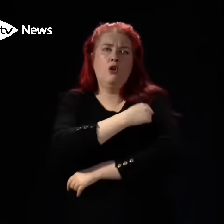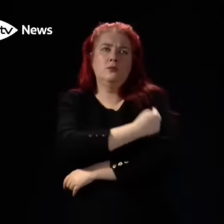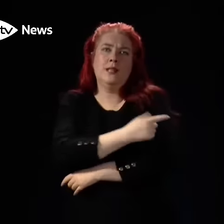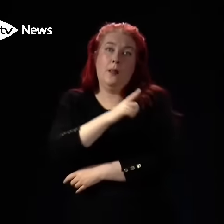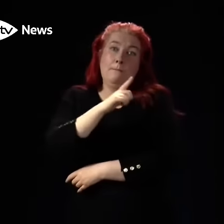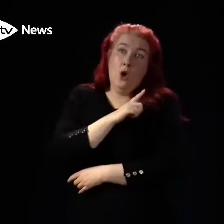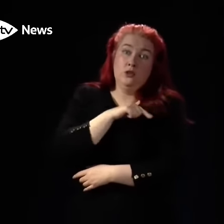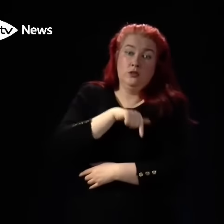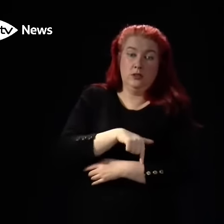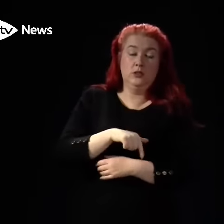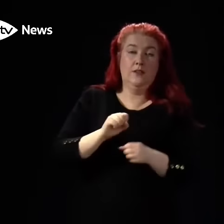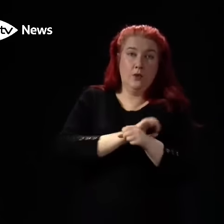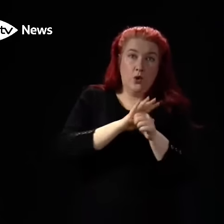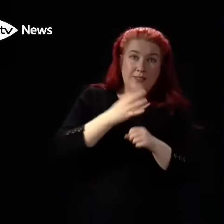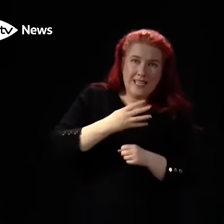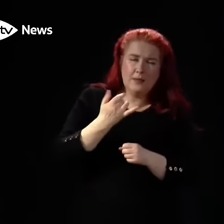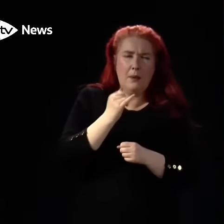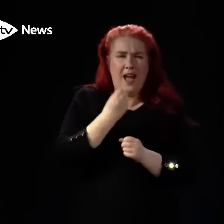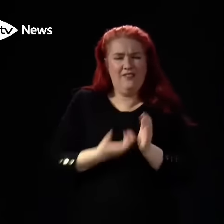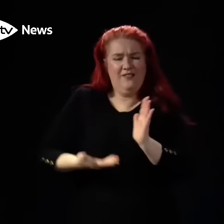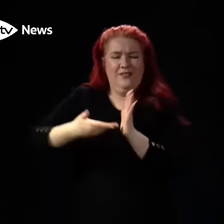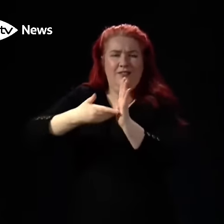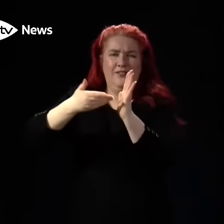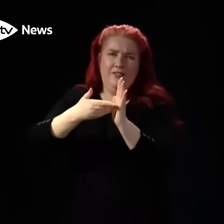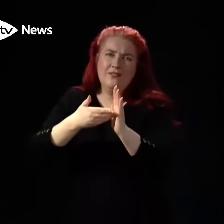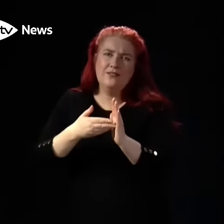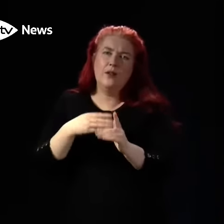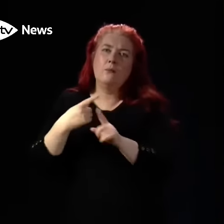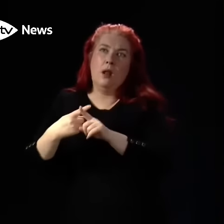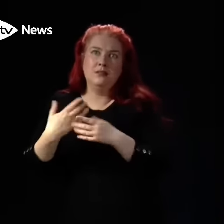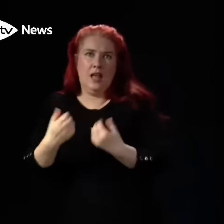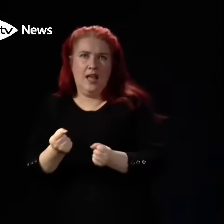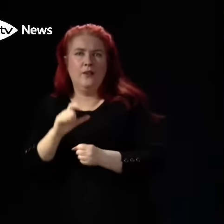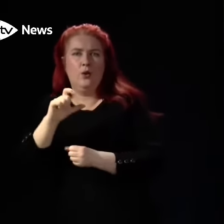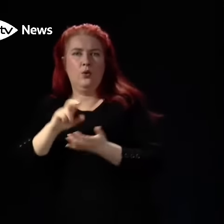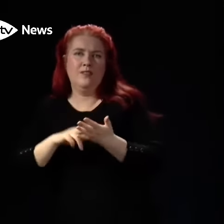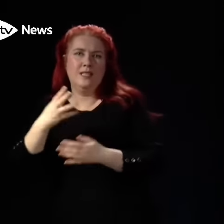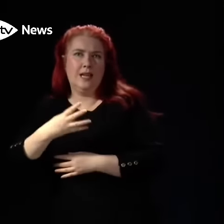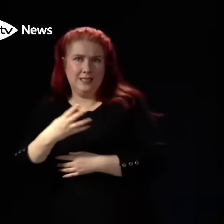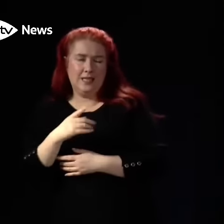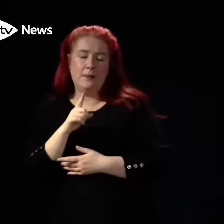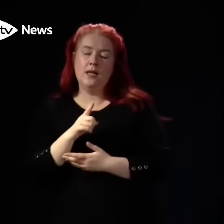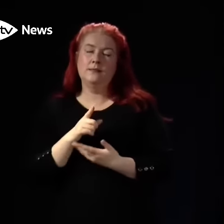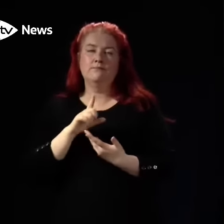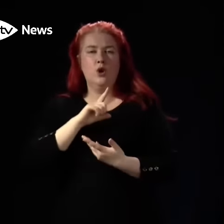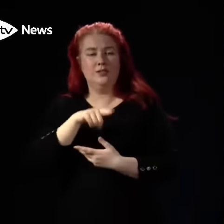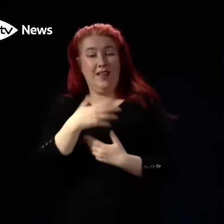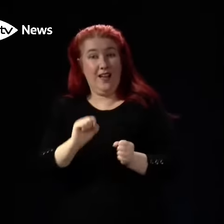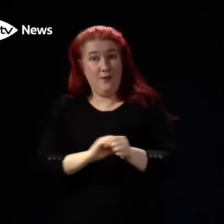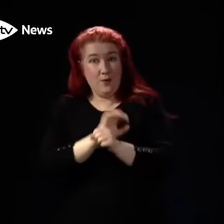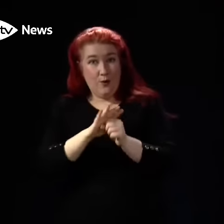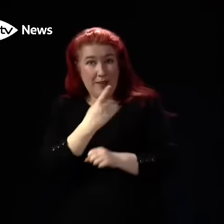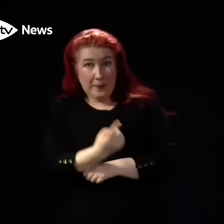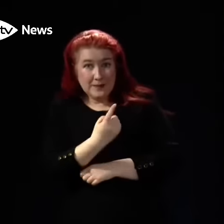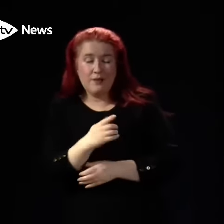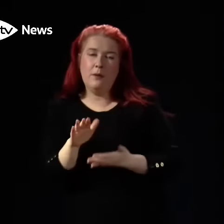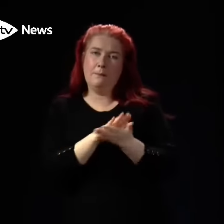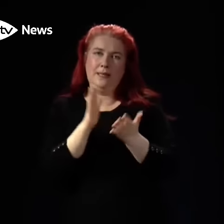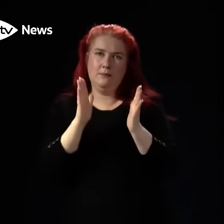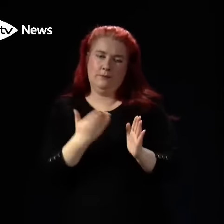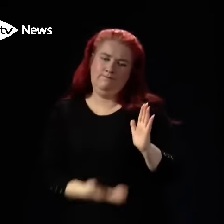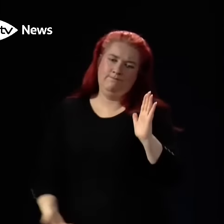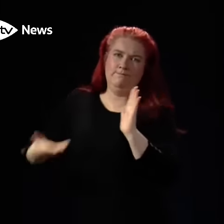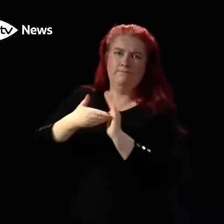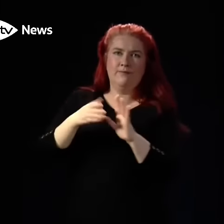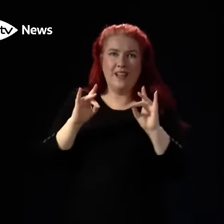directly or solely because of Covid, nevertheless the fact that they have Covid means that enhanced infection control